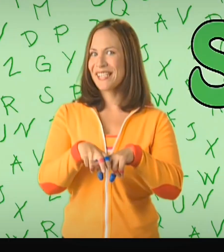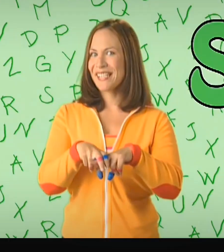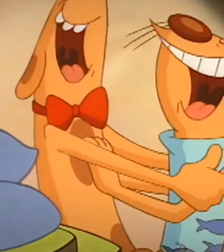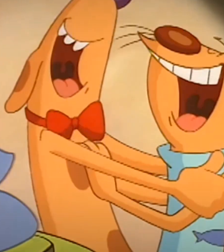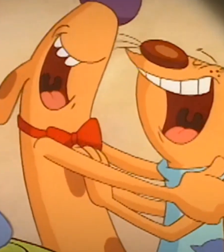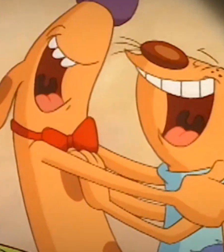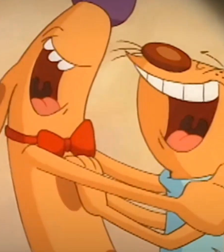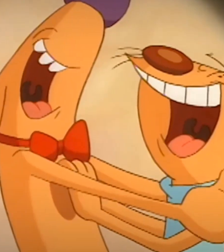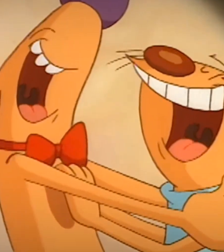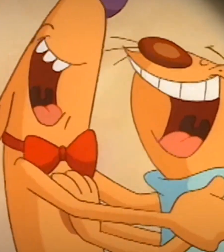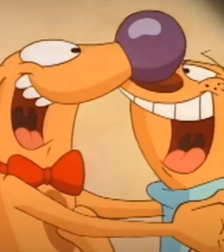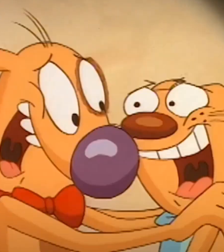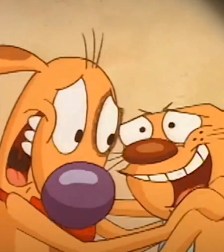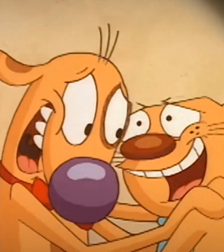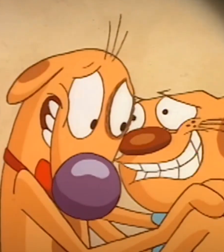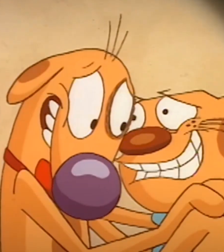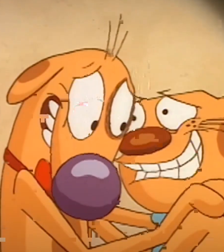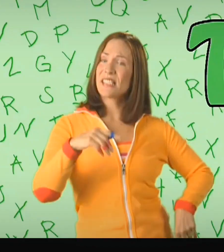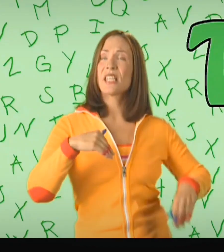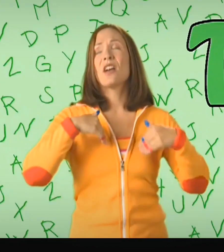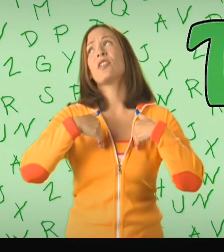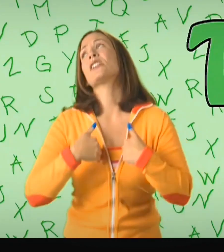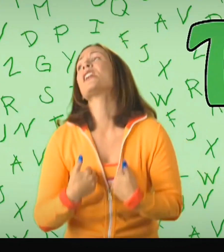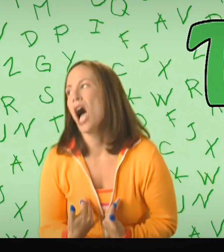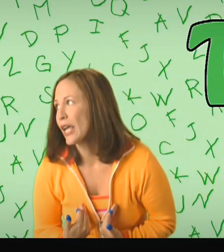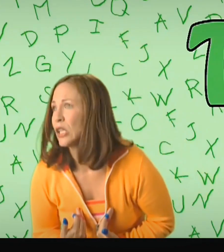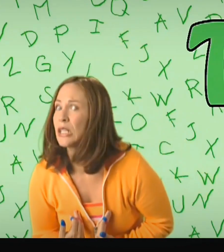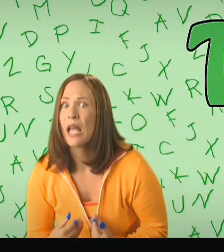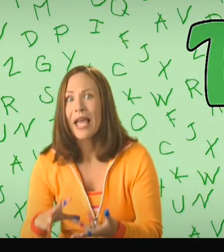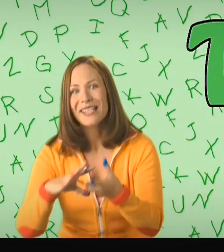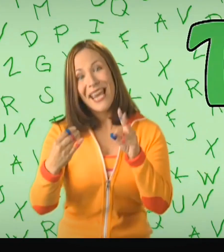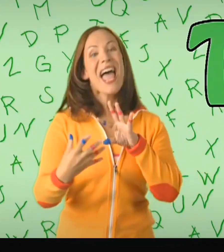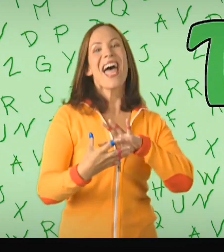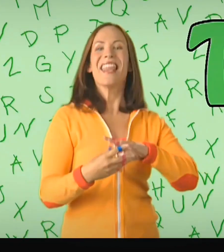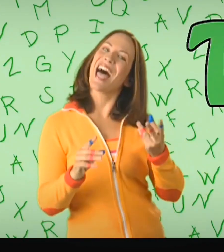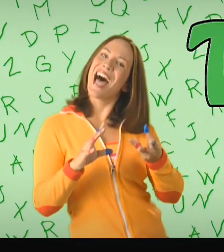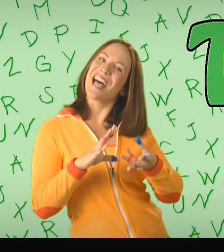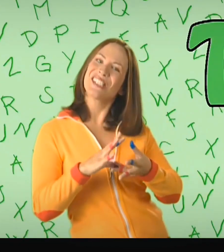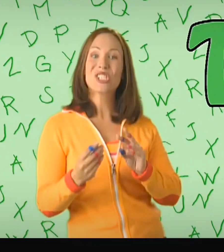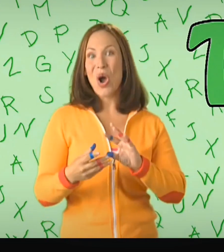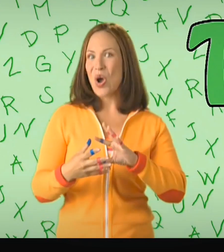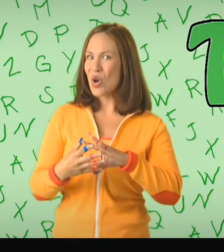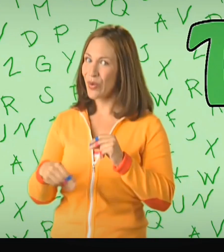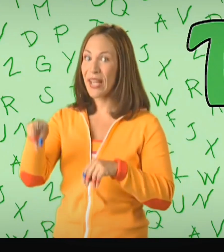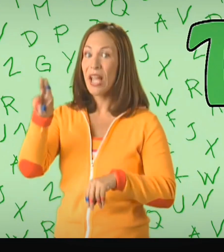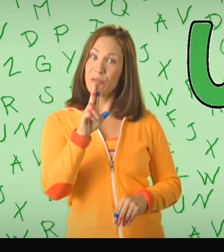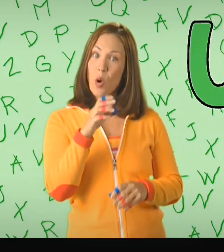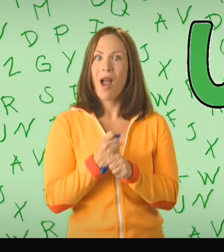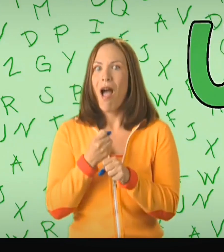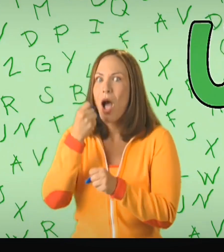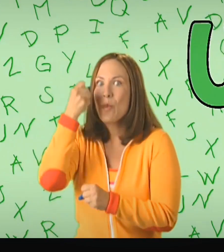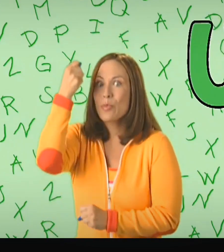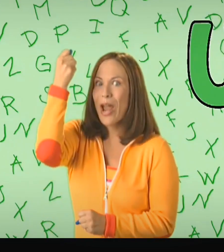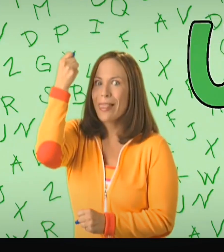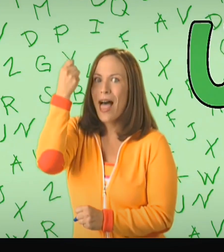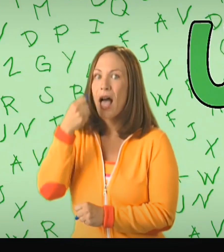T is for Tired and Tell a Story U for Umbrella and